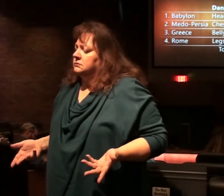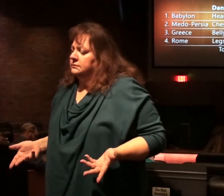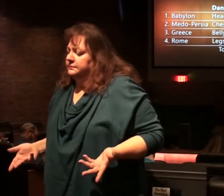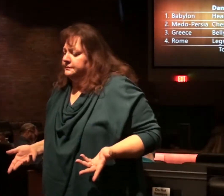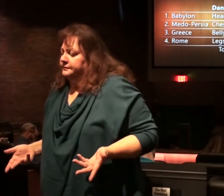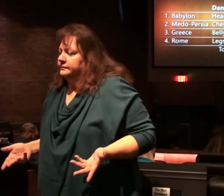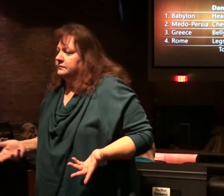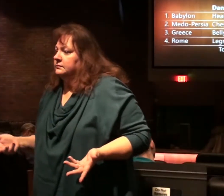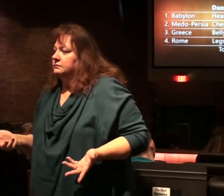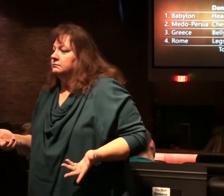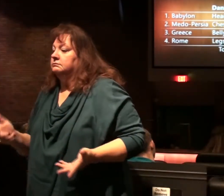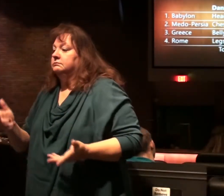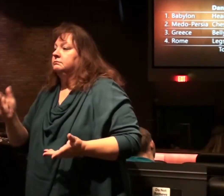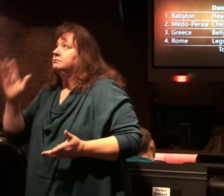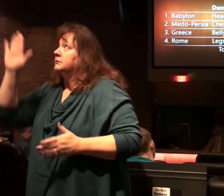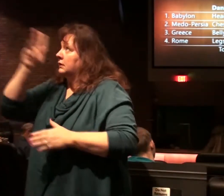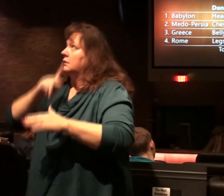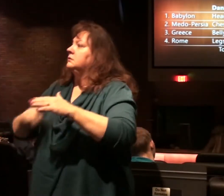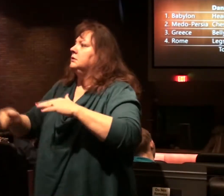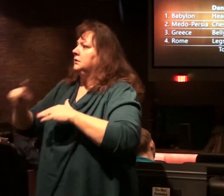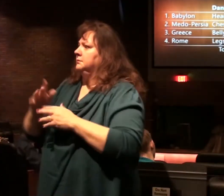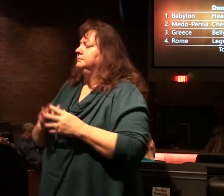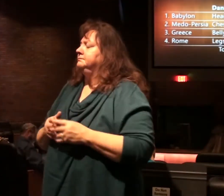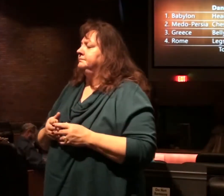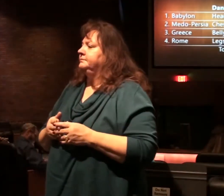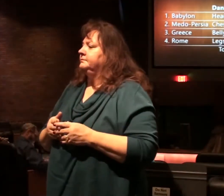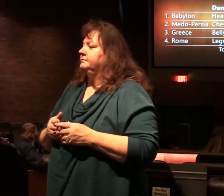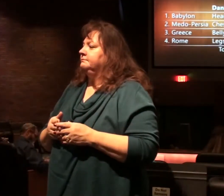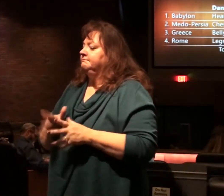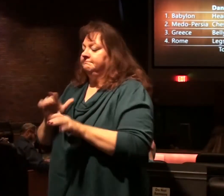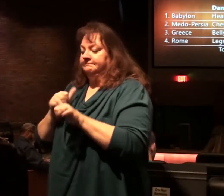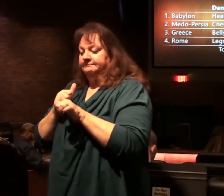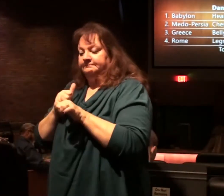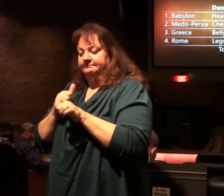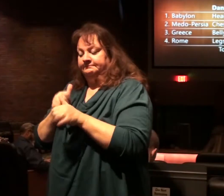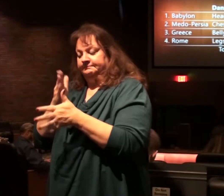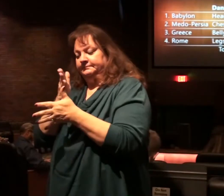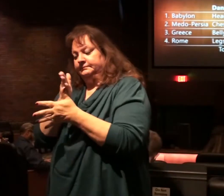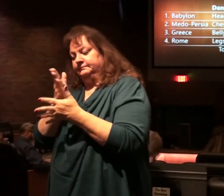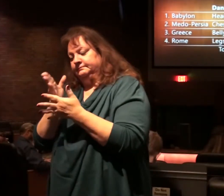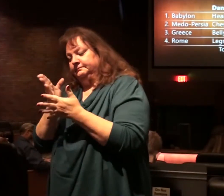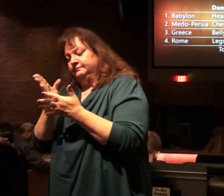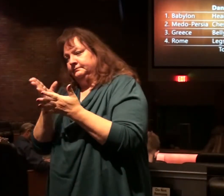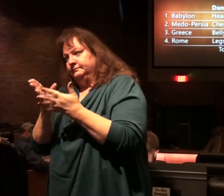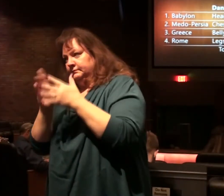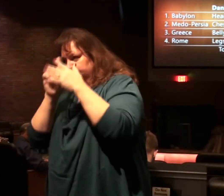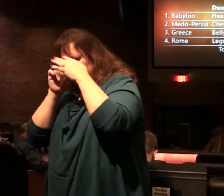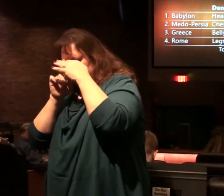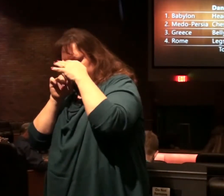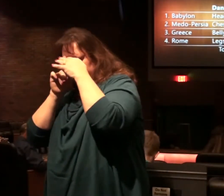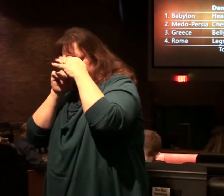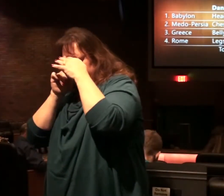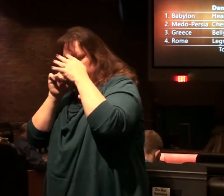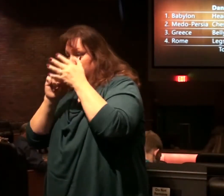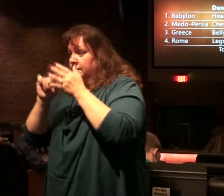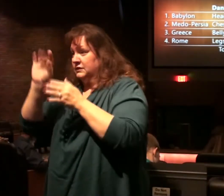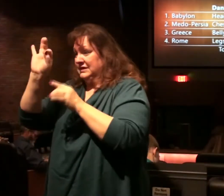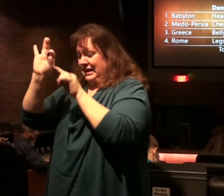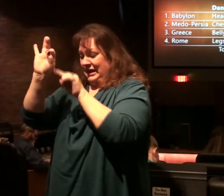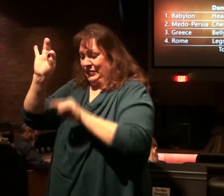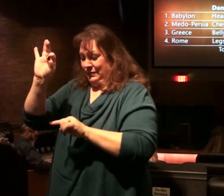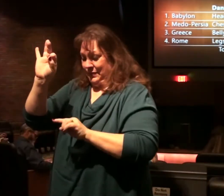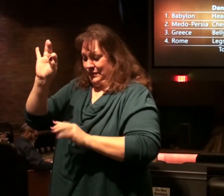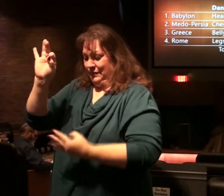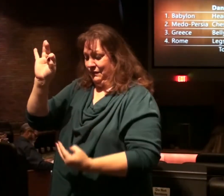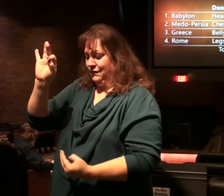We have the kingdom that follows this little horn. So verses nine down through